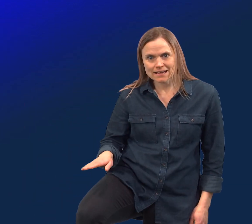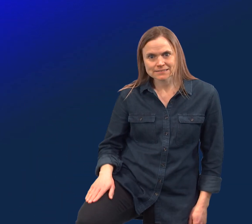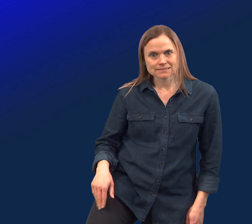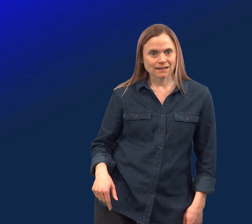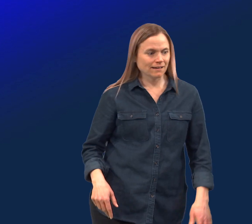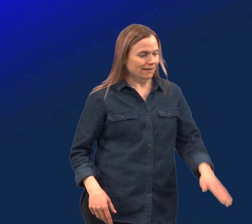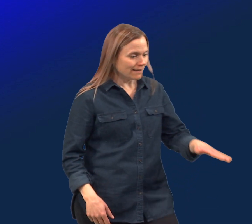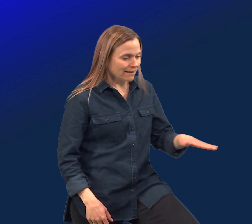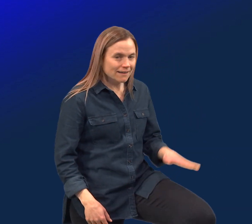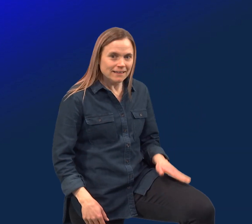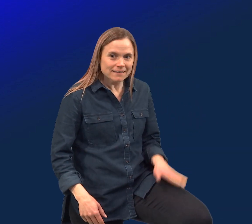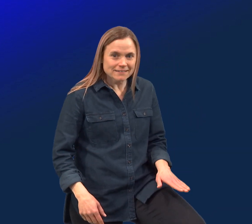Legs